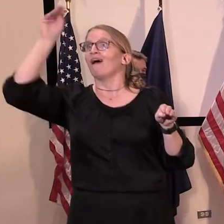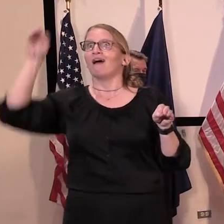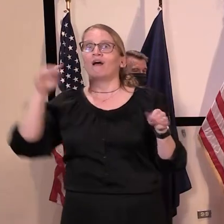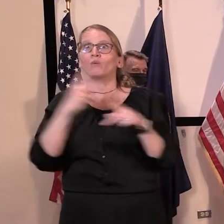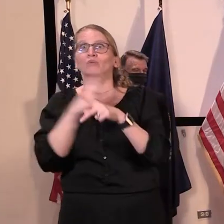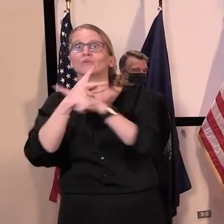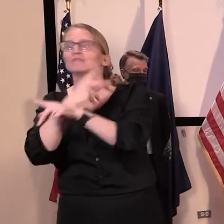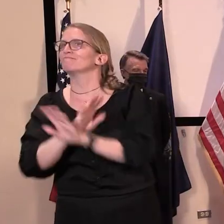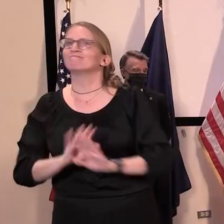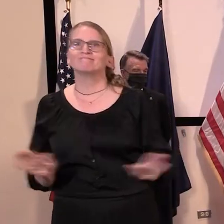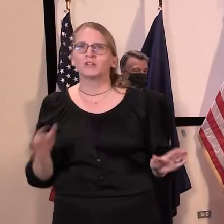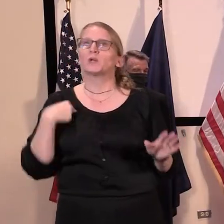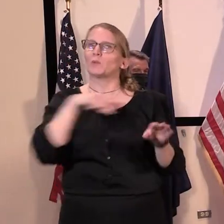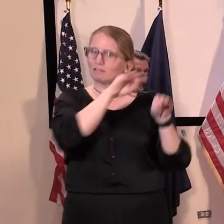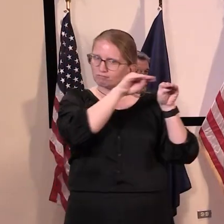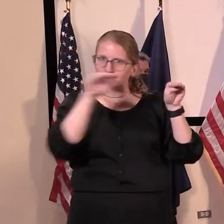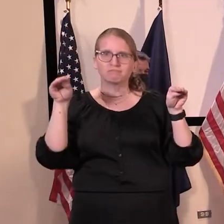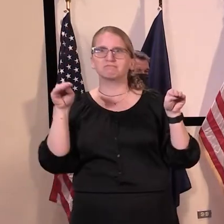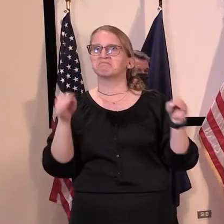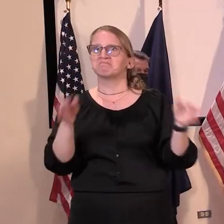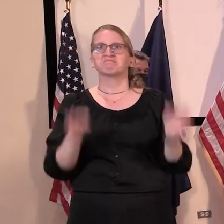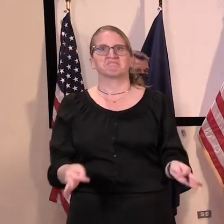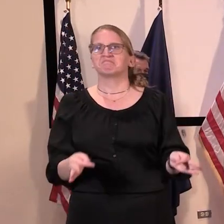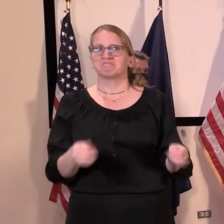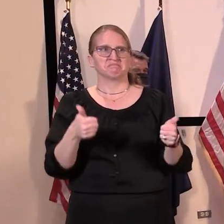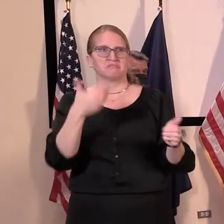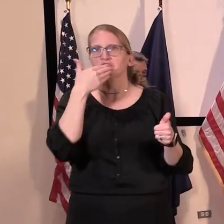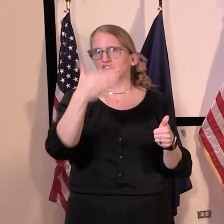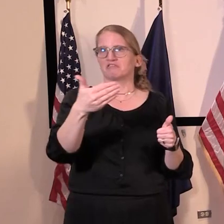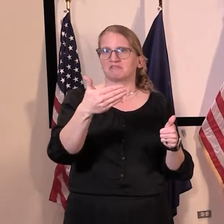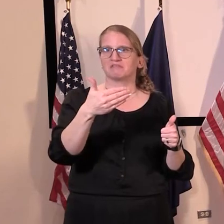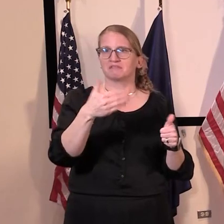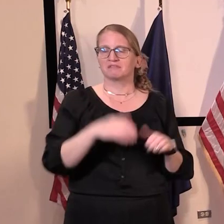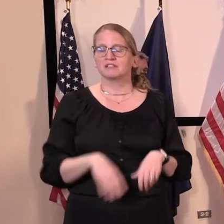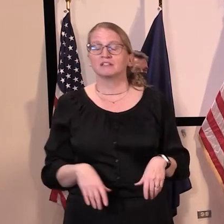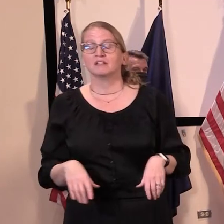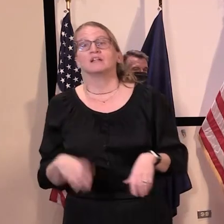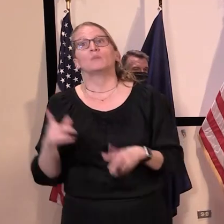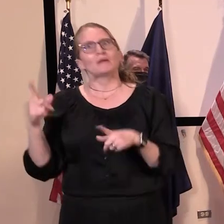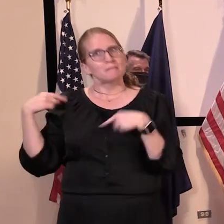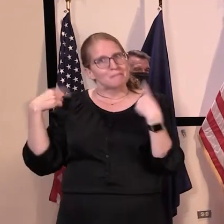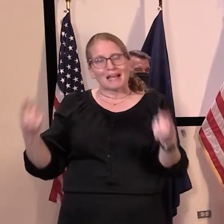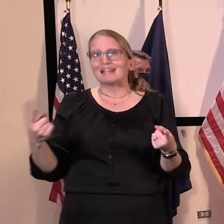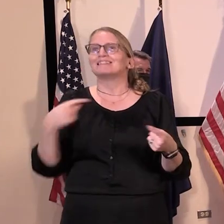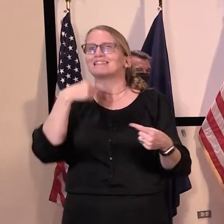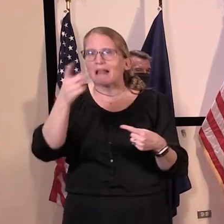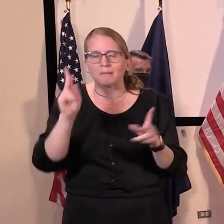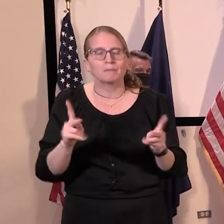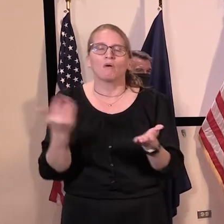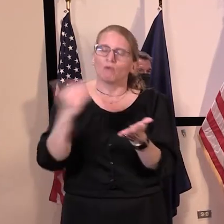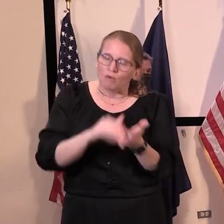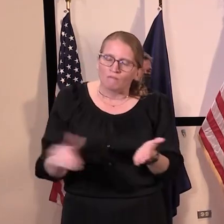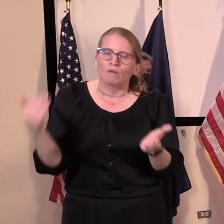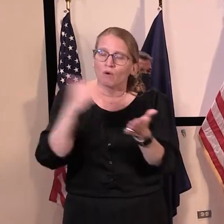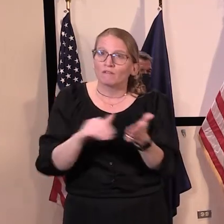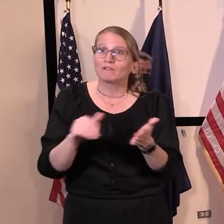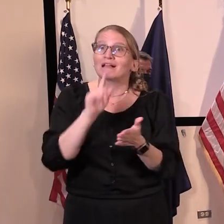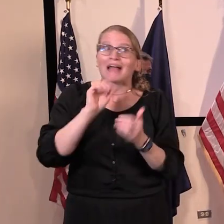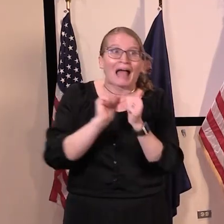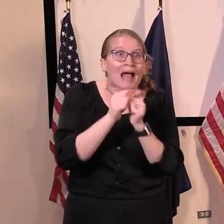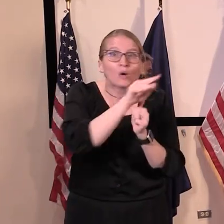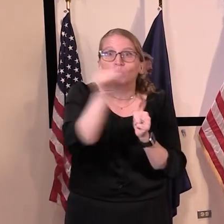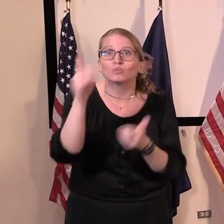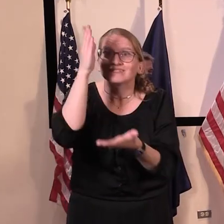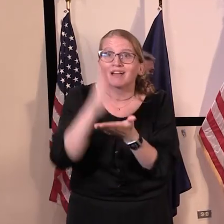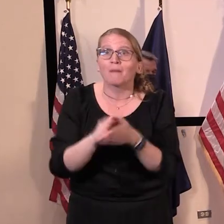for doubt. We have also stated all along that practice social distancing is the most important thing Vermonters can do, and it's clear that